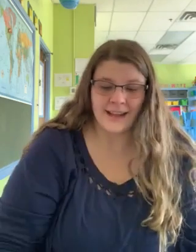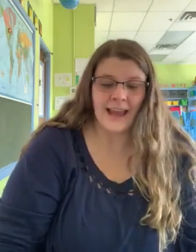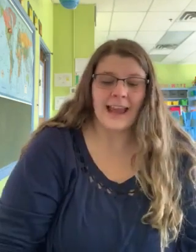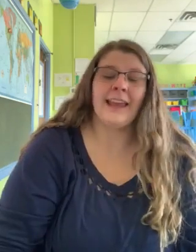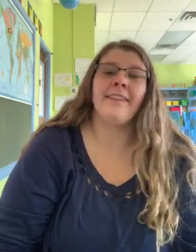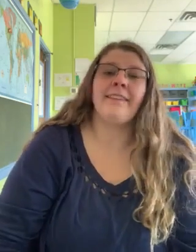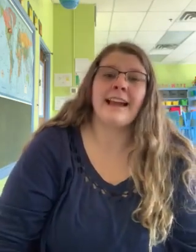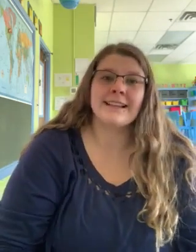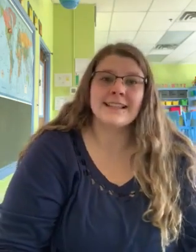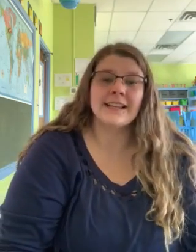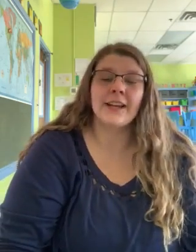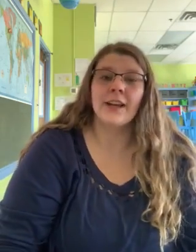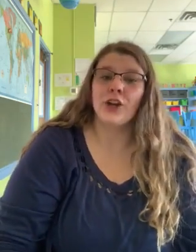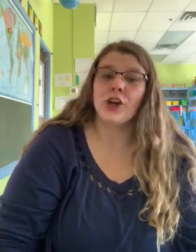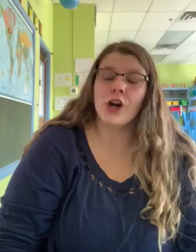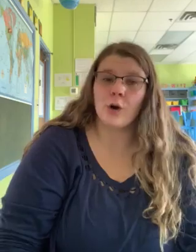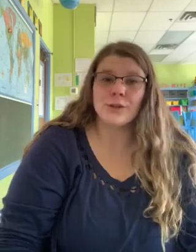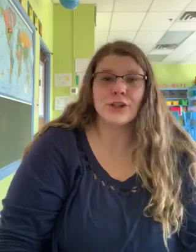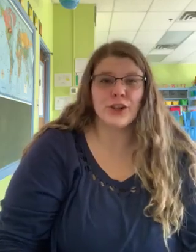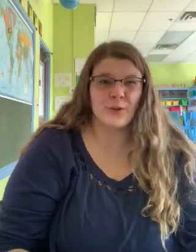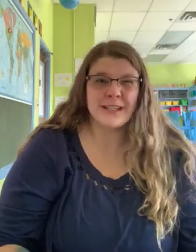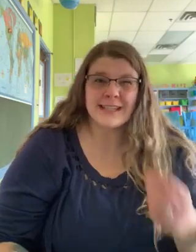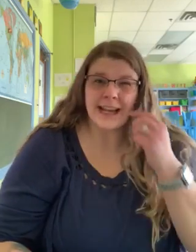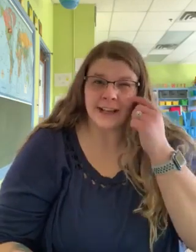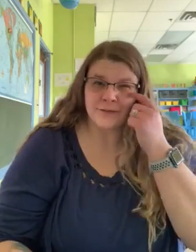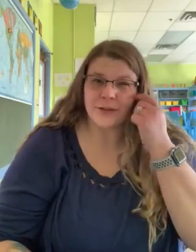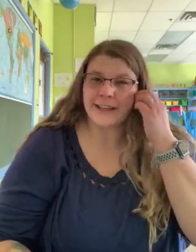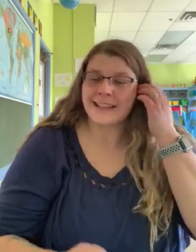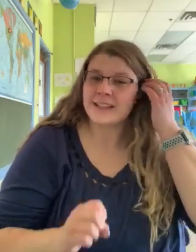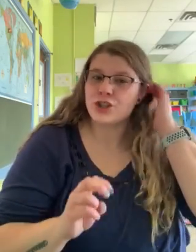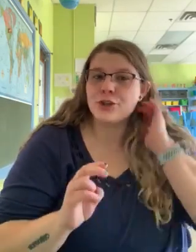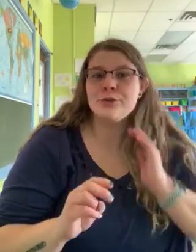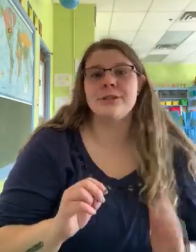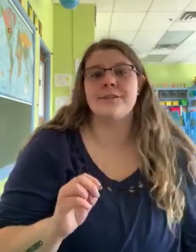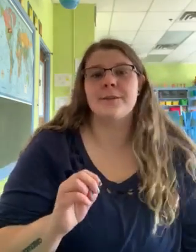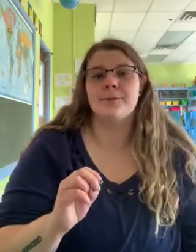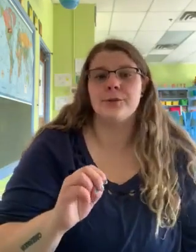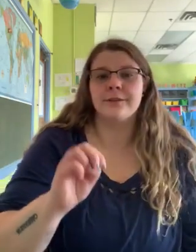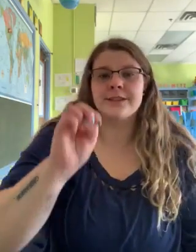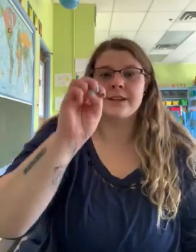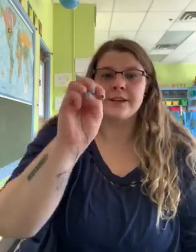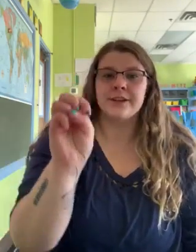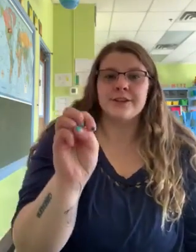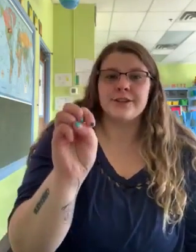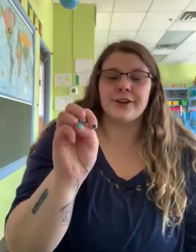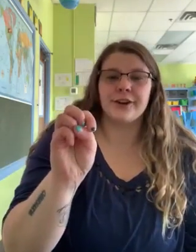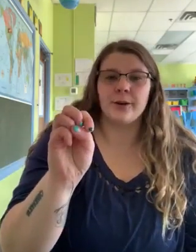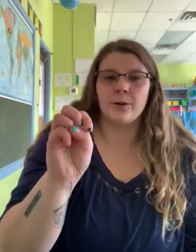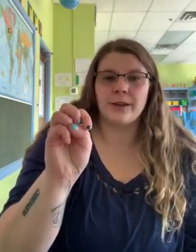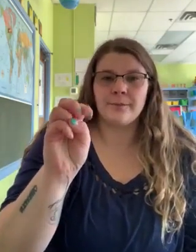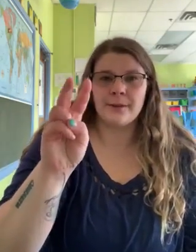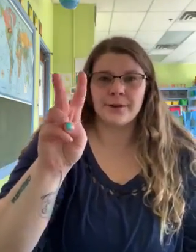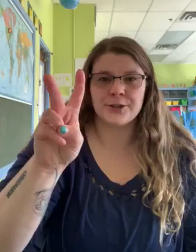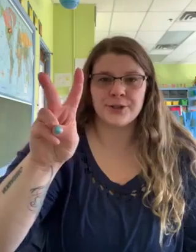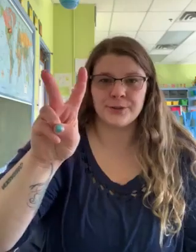And lastly goat. Goat is kind of tricky. It's two different moves. So you're gonna hold up number two.